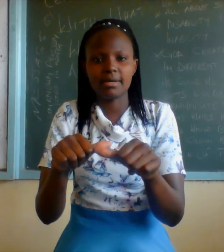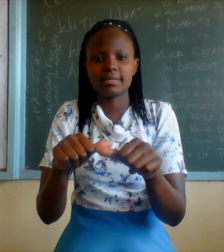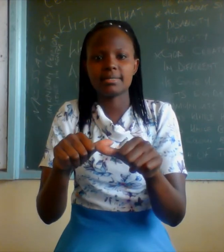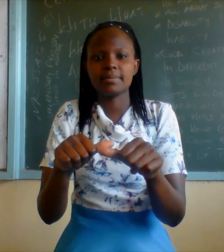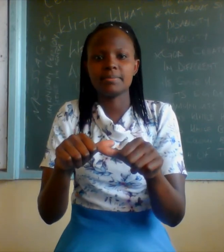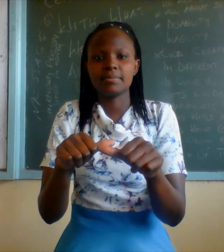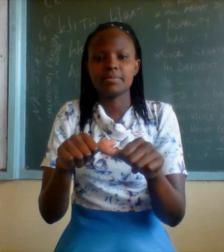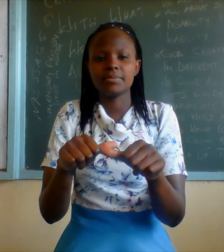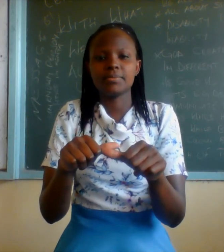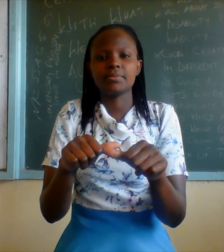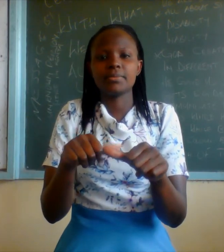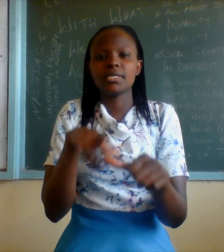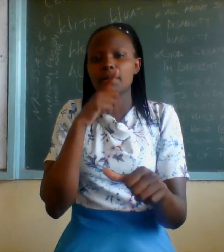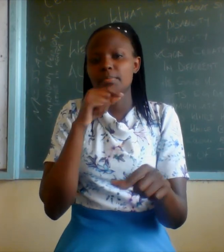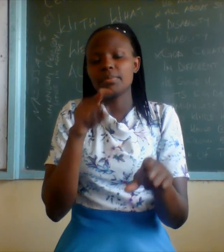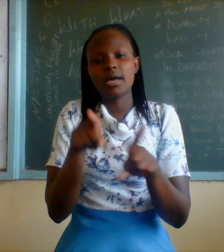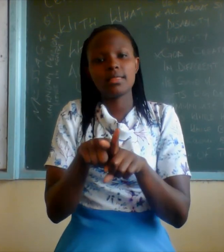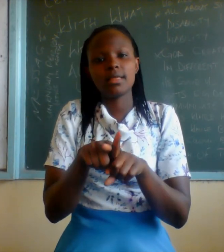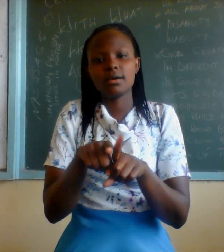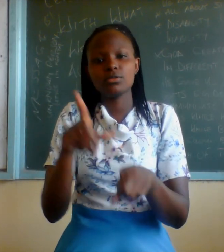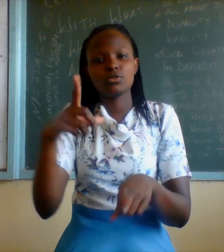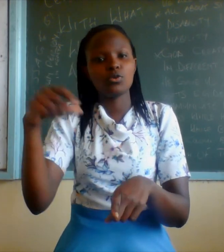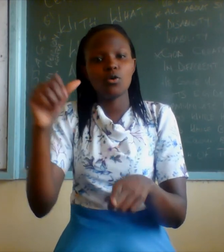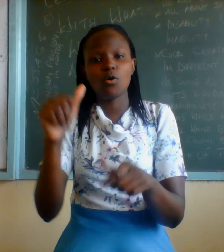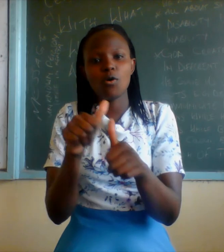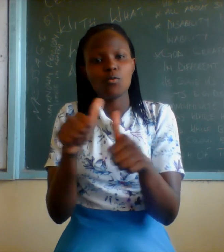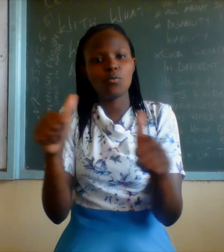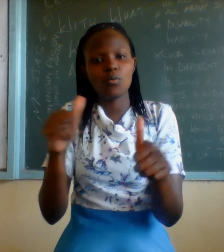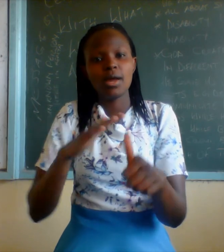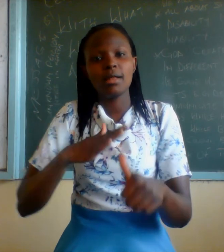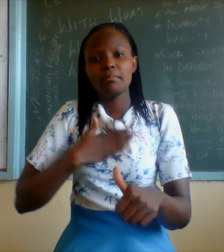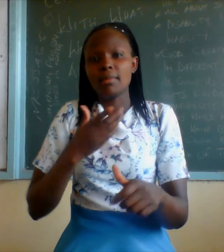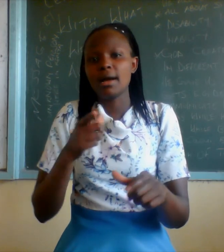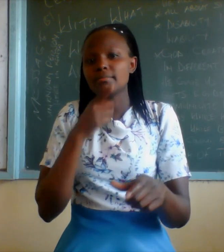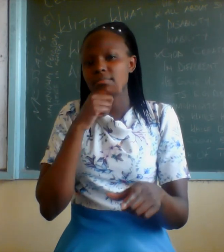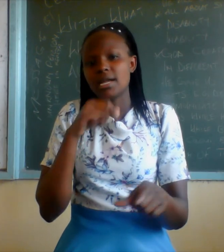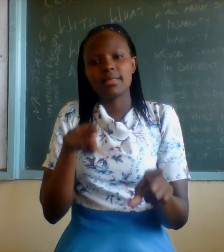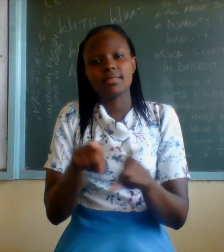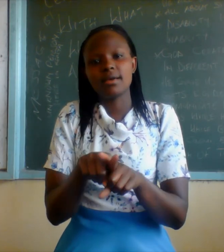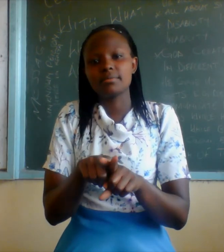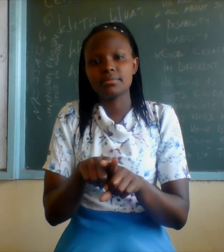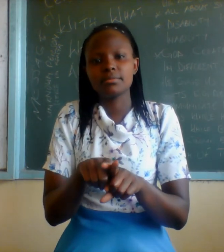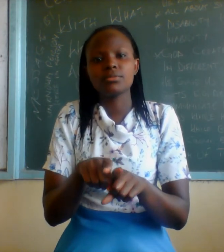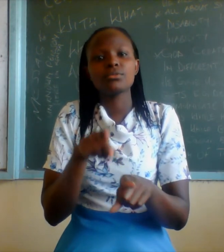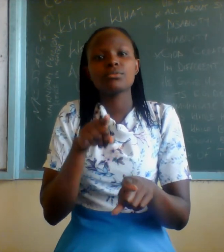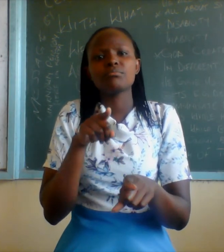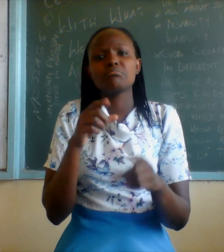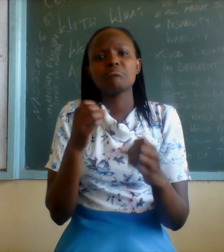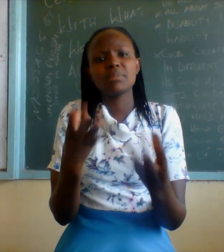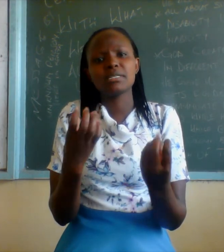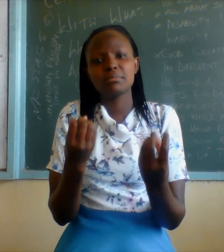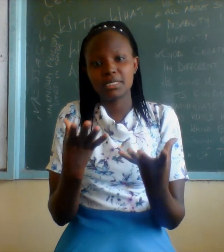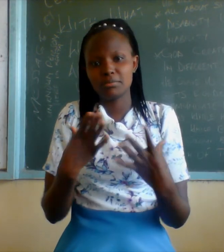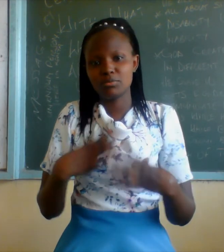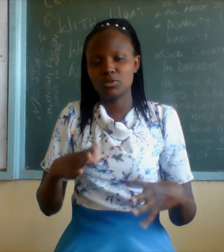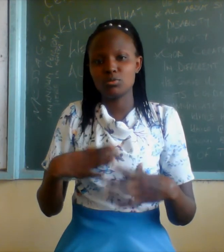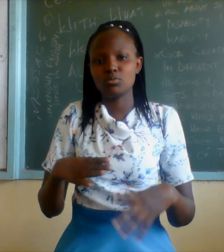Herokamalu, brother. Go well, my brother. You will be deadly missed by many of us.